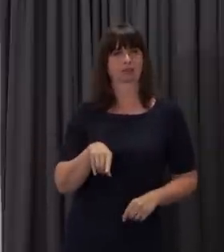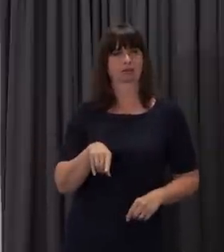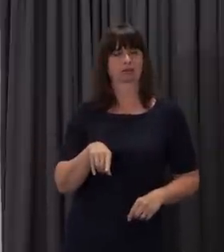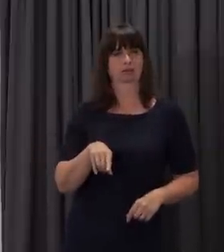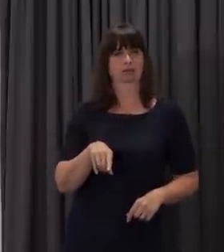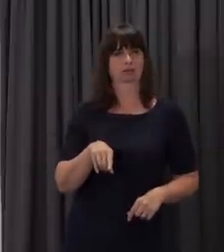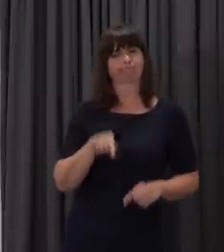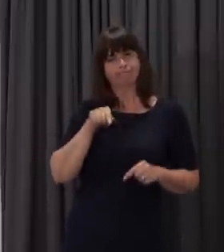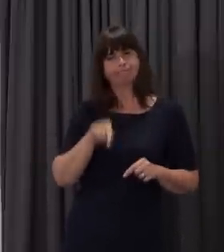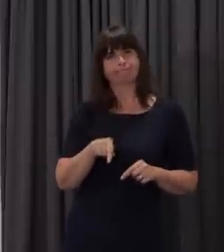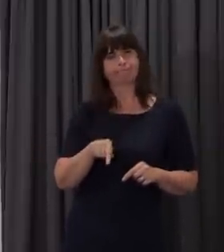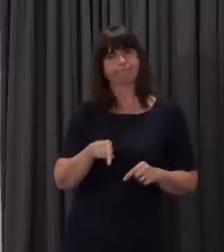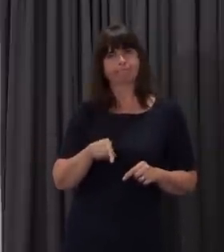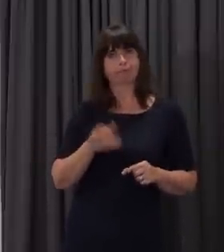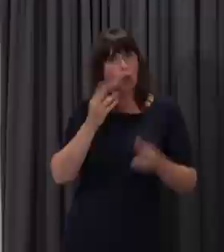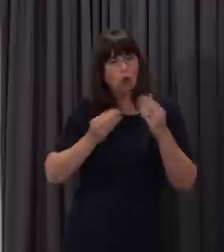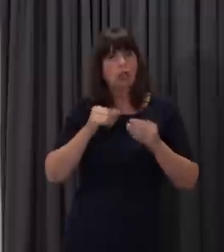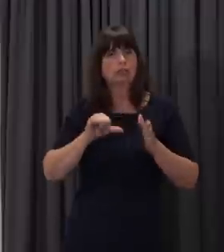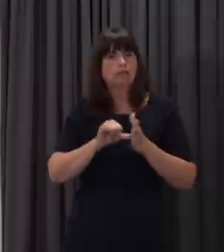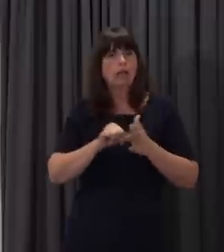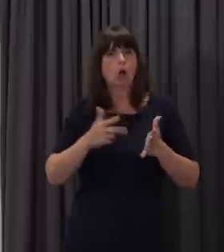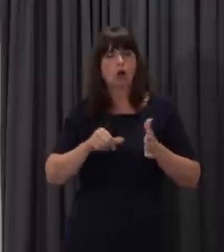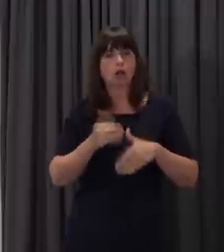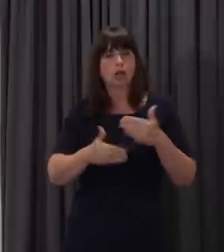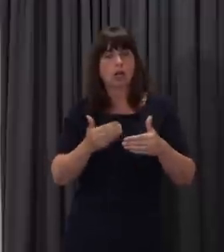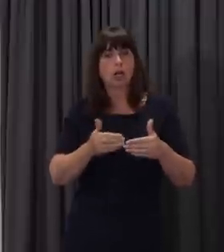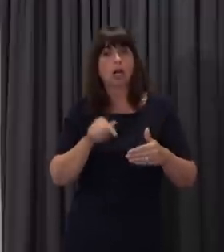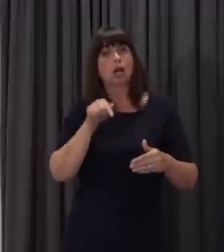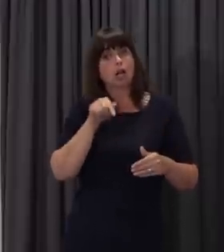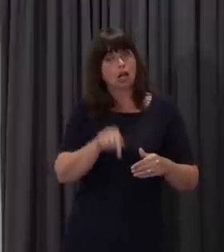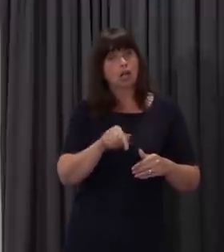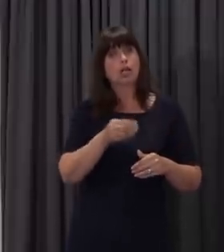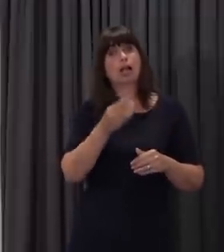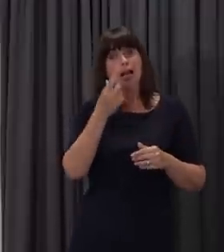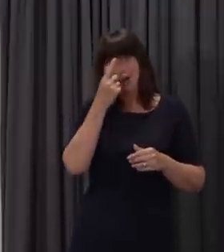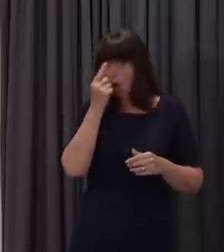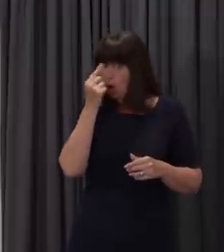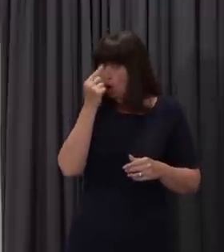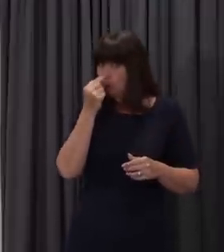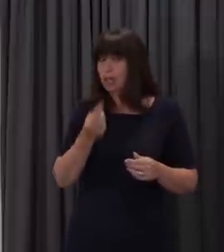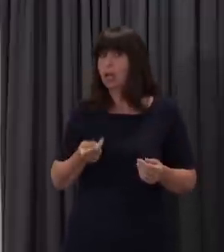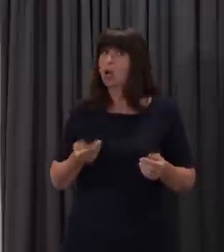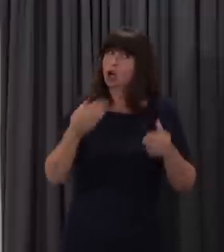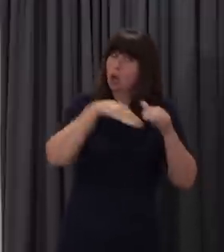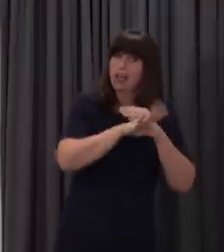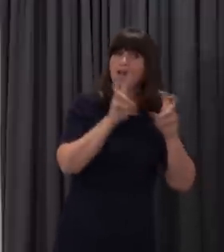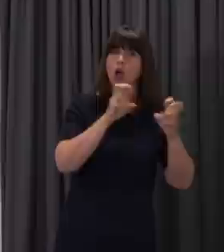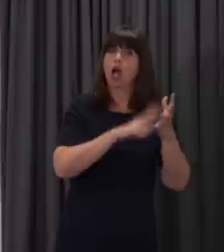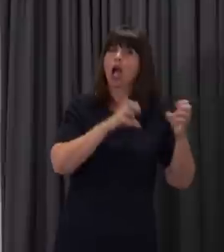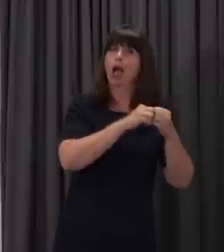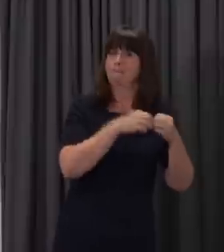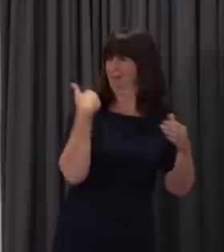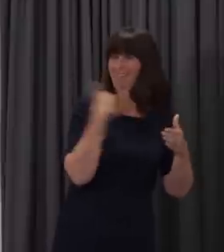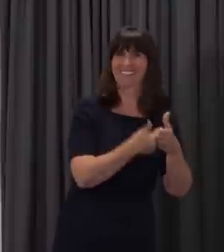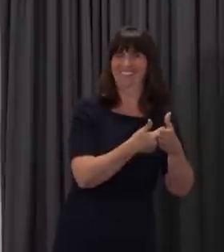avail themselves of the services of the hub. So even though those children have an entitlement to attend the hub, often